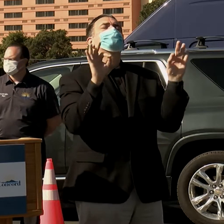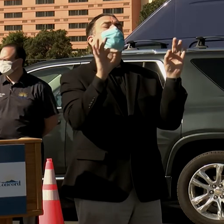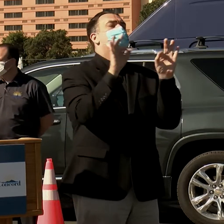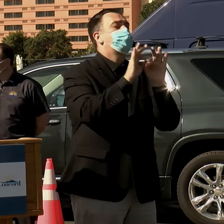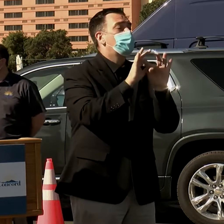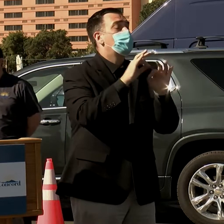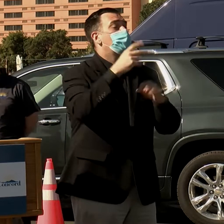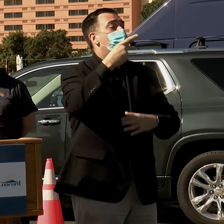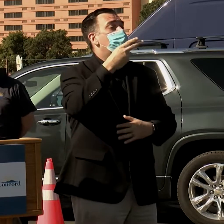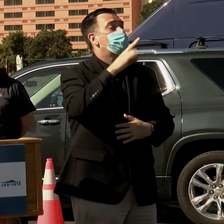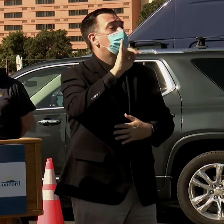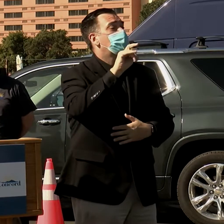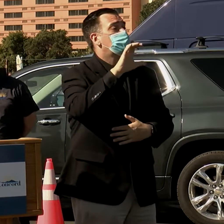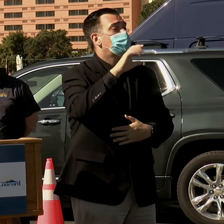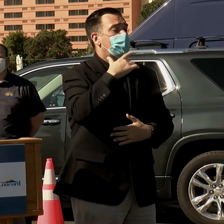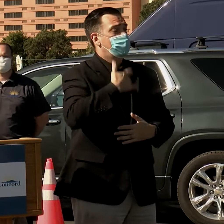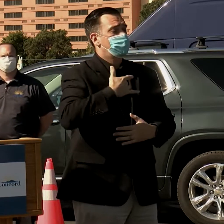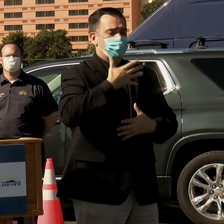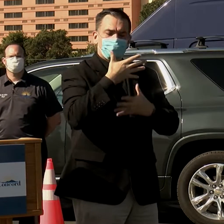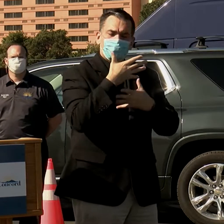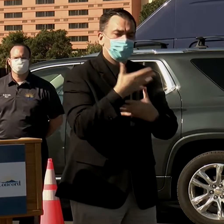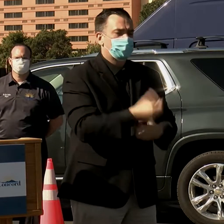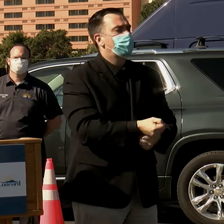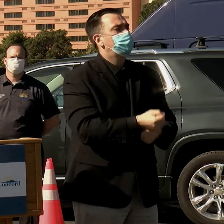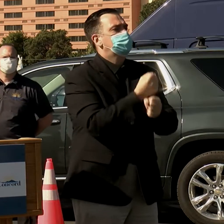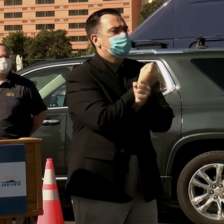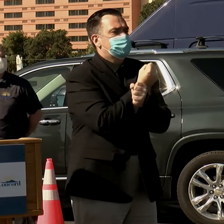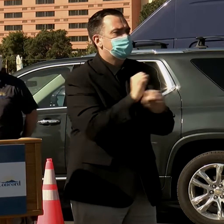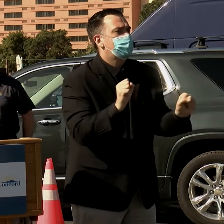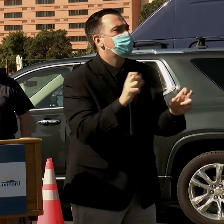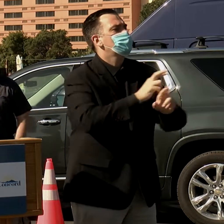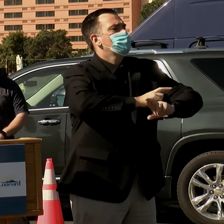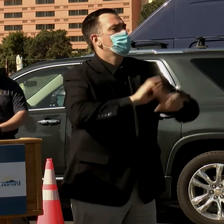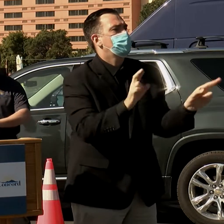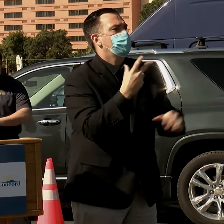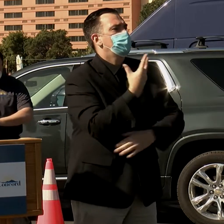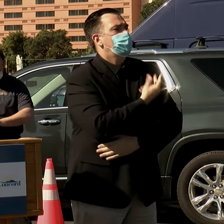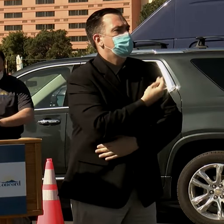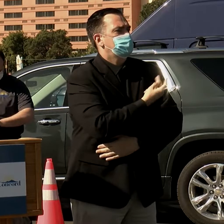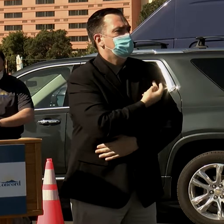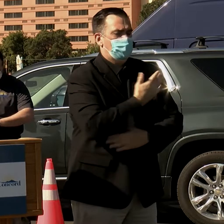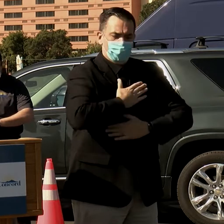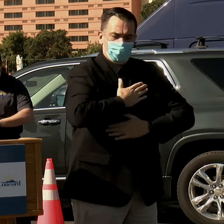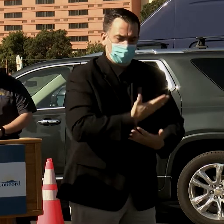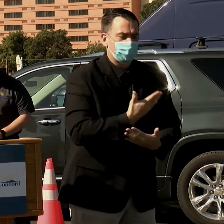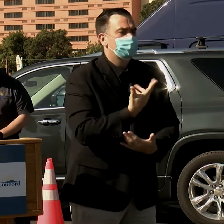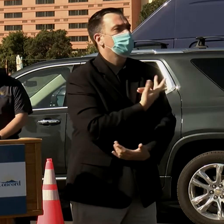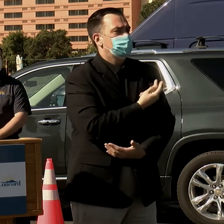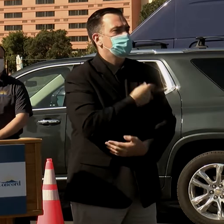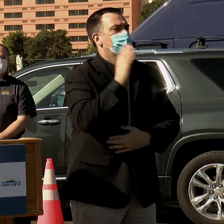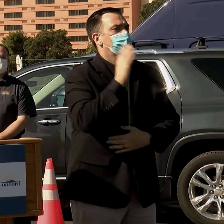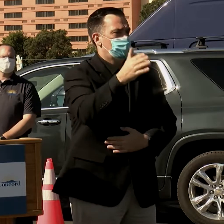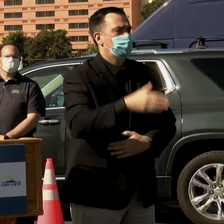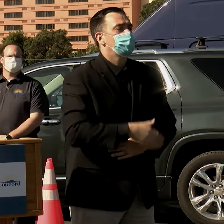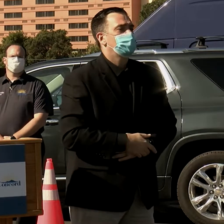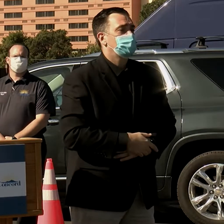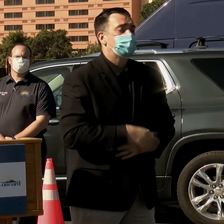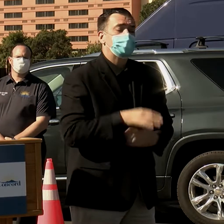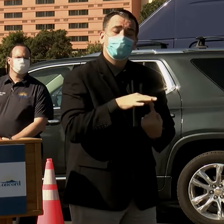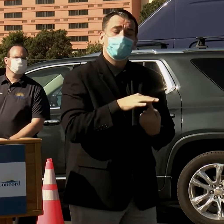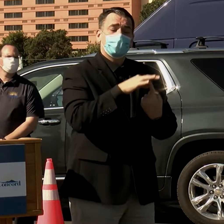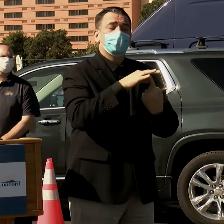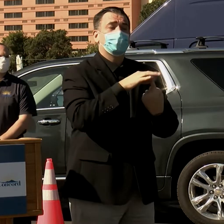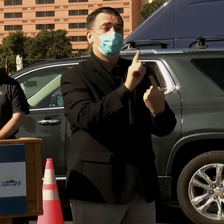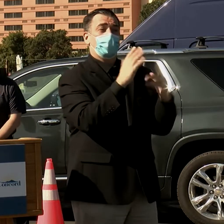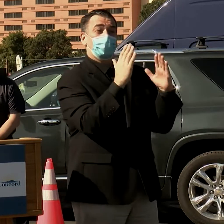that the public feel confident in the safety of the vaccines and are willing to be vaccinated, particularly in communities